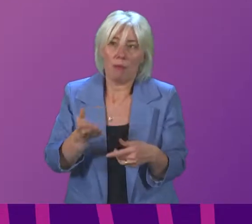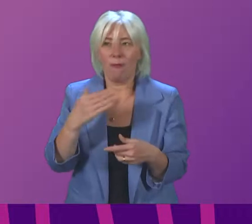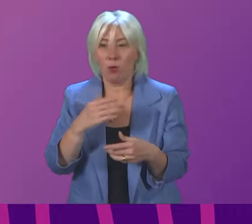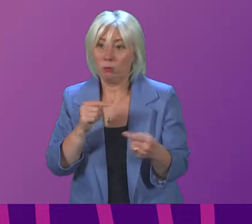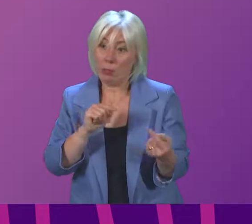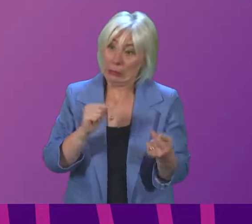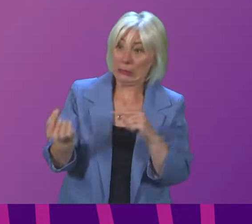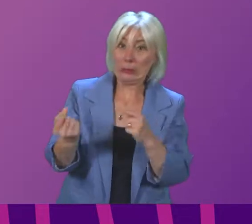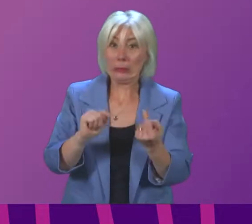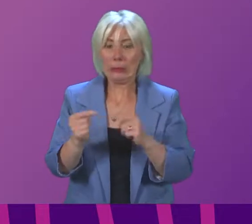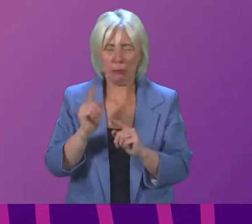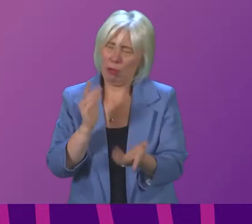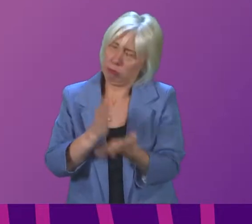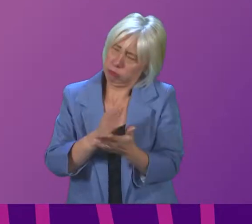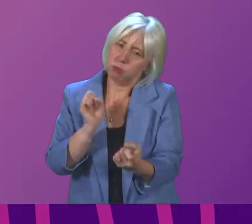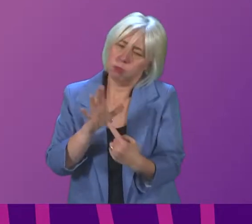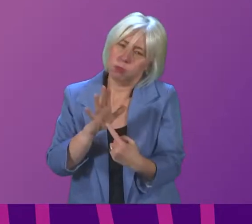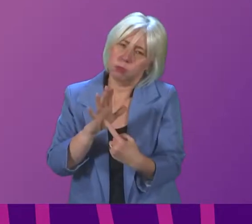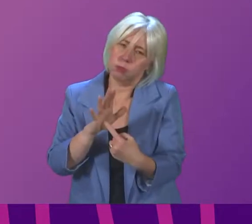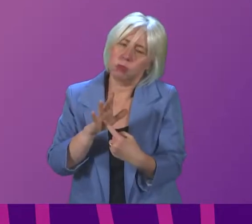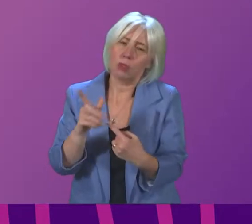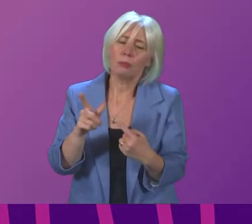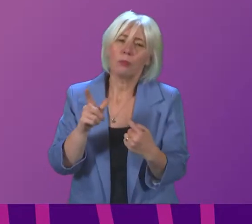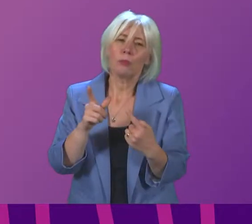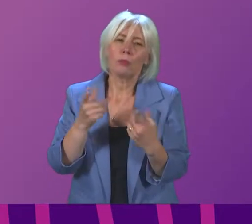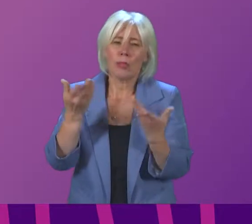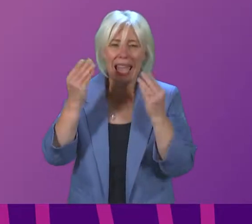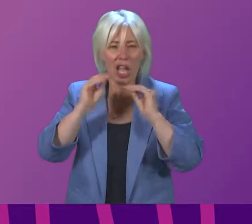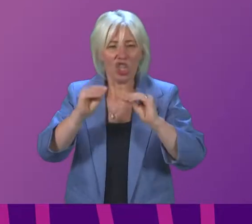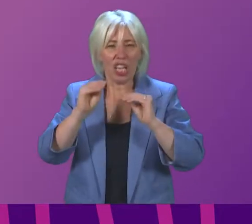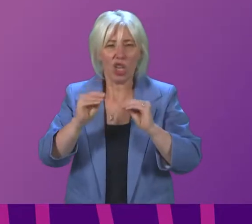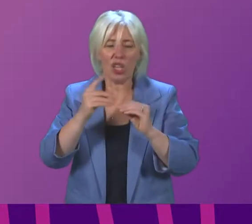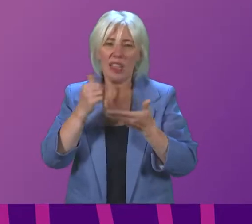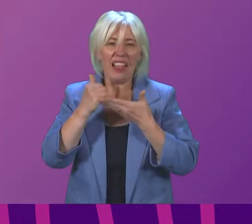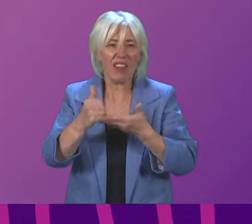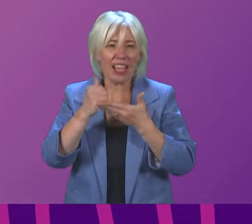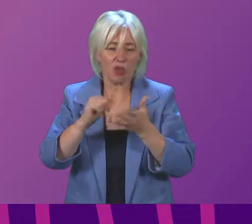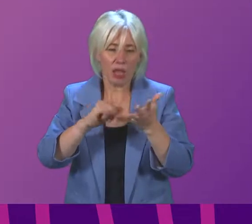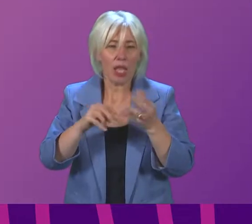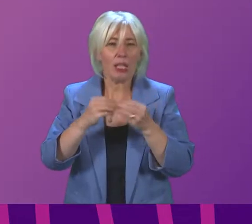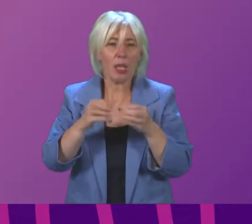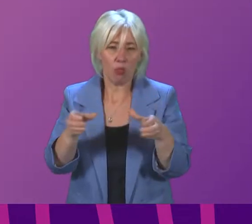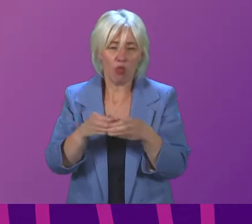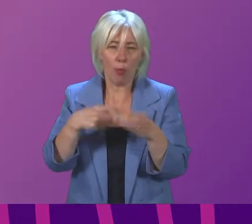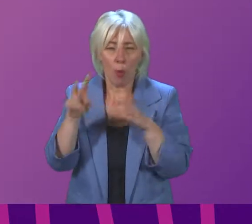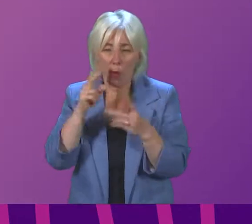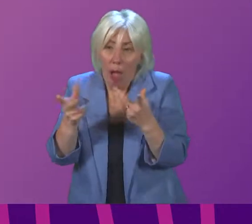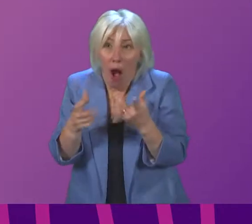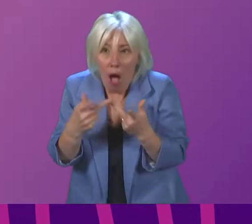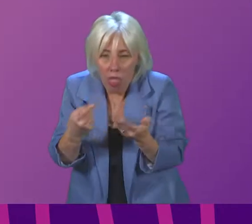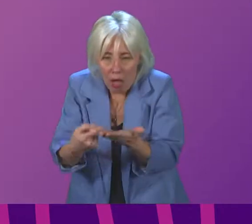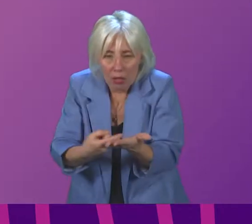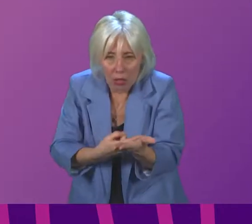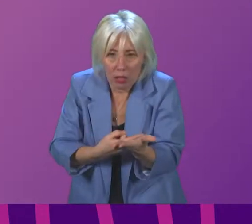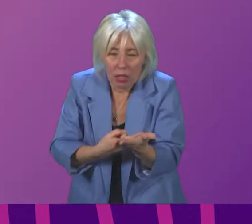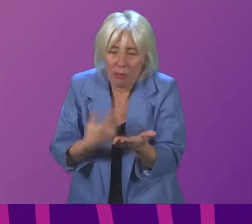are really important. As I said in my statement, the Education Advisory Subgroup is meeting today to look at additional measures that we